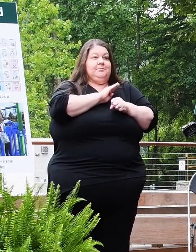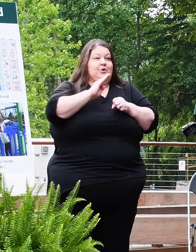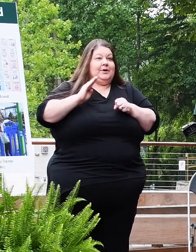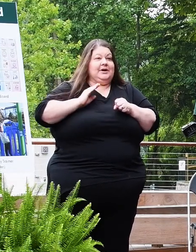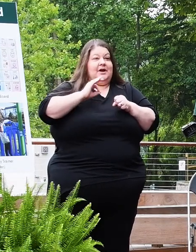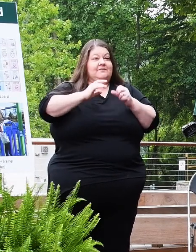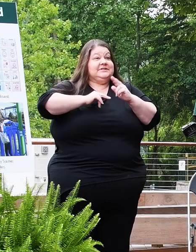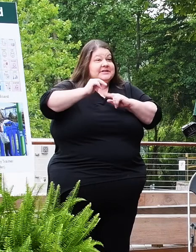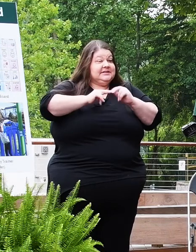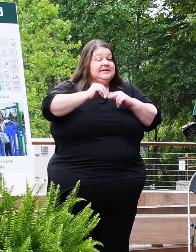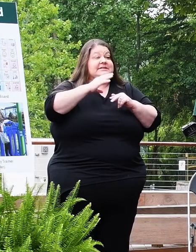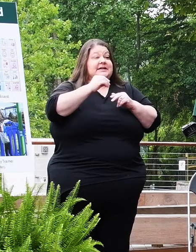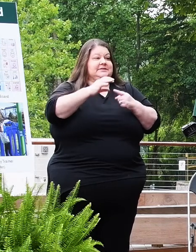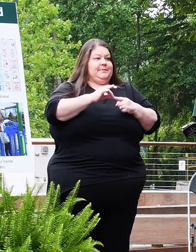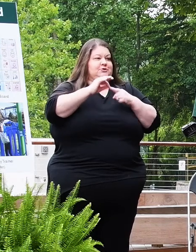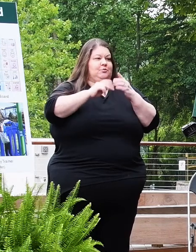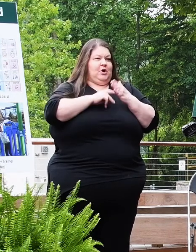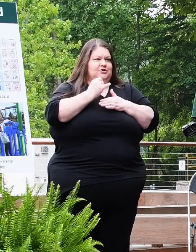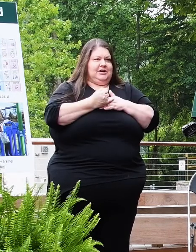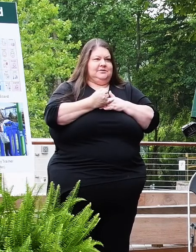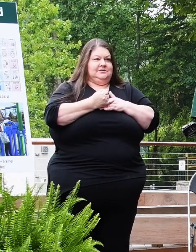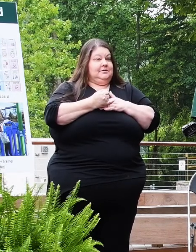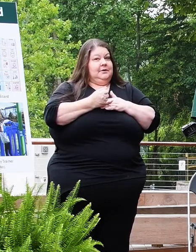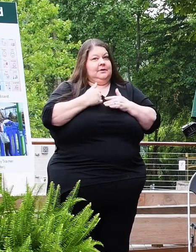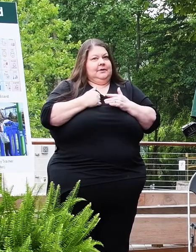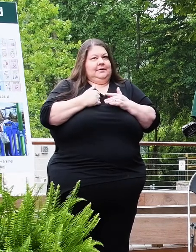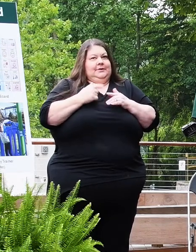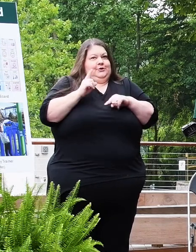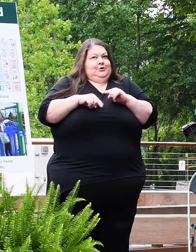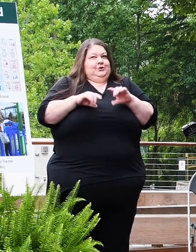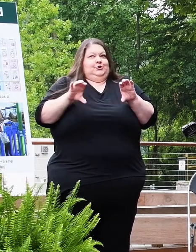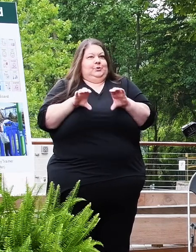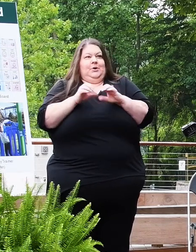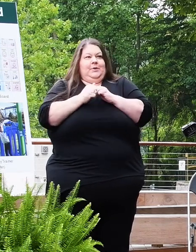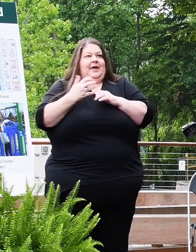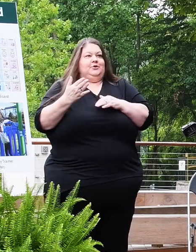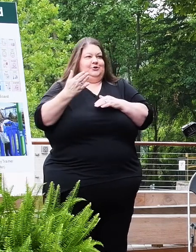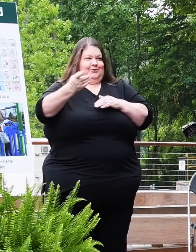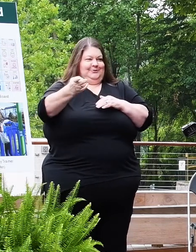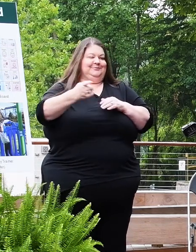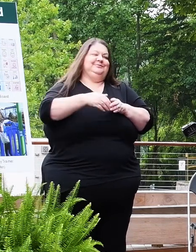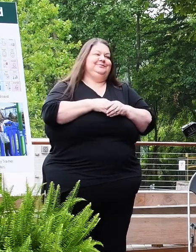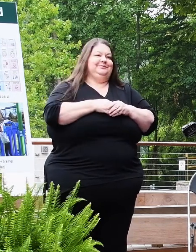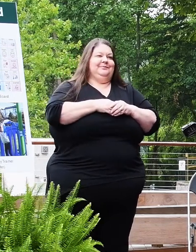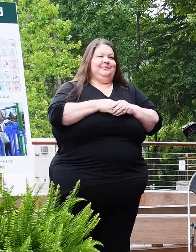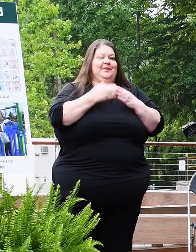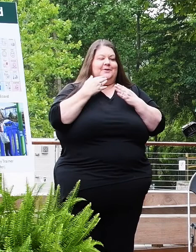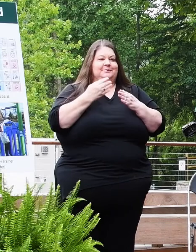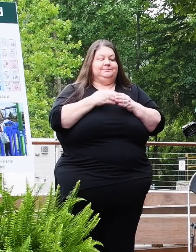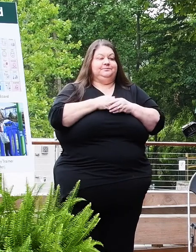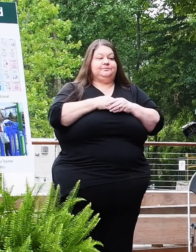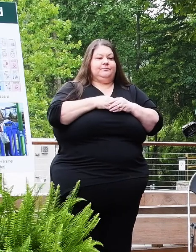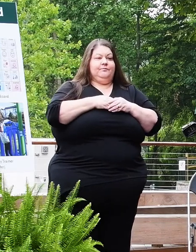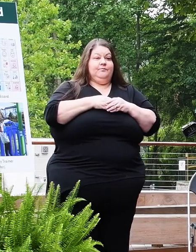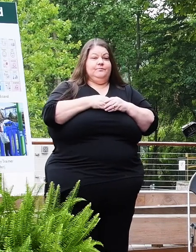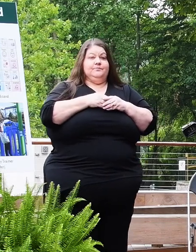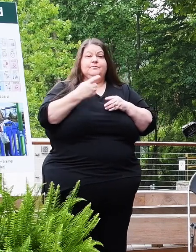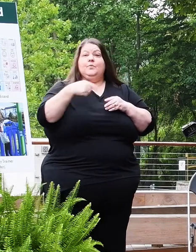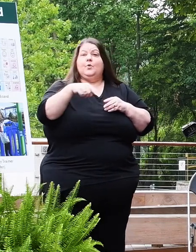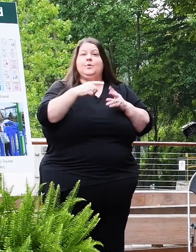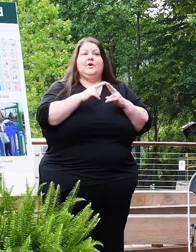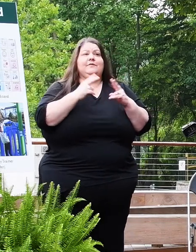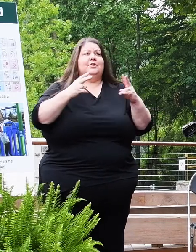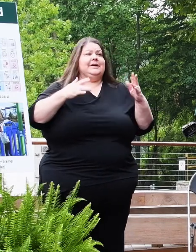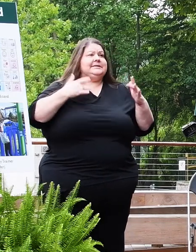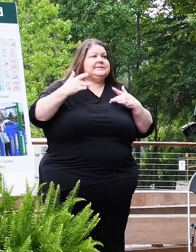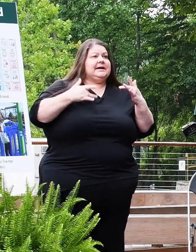Projects. We couldn't have done this project without you, and I thank you. As the county executive mentioned, we are very excited with all